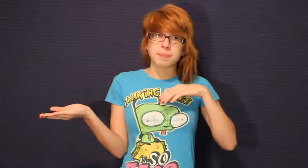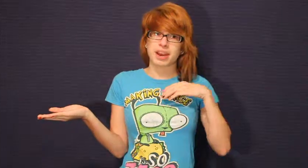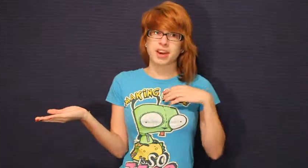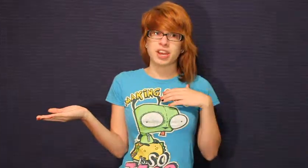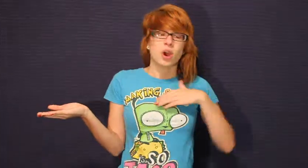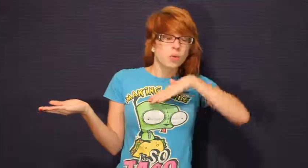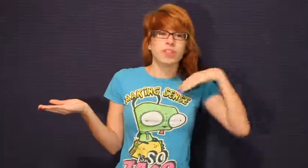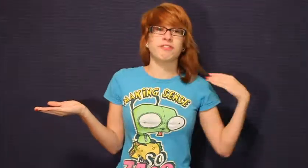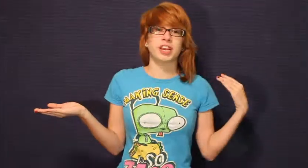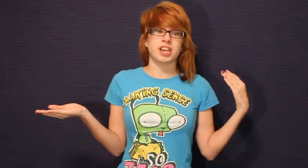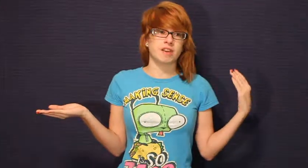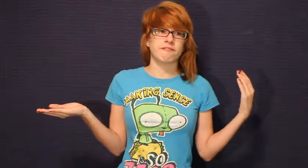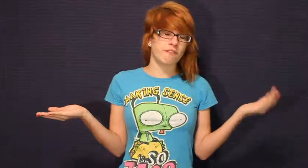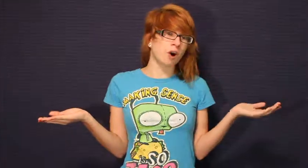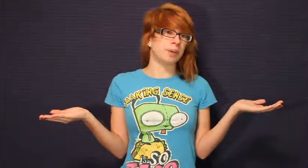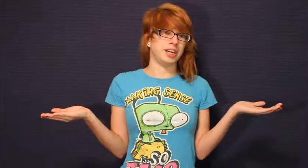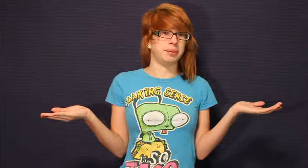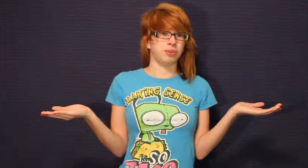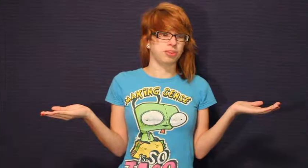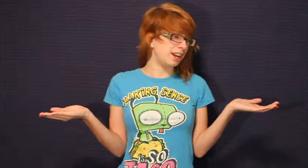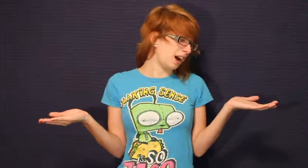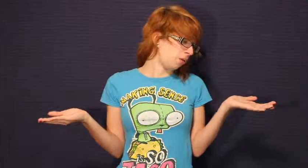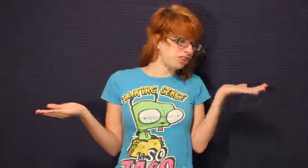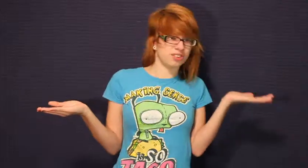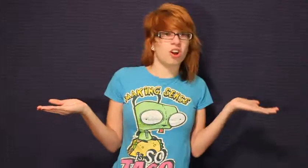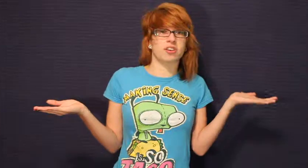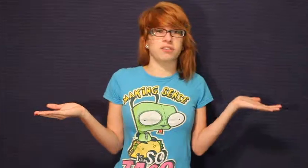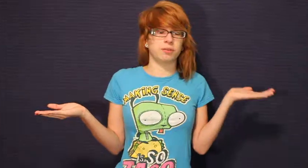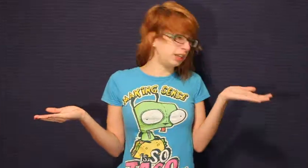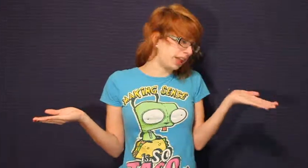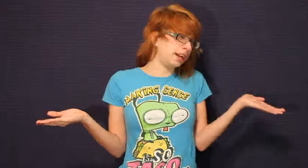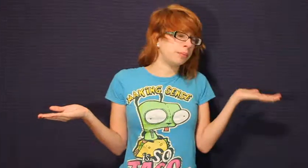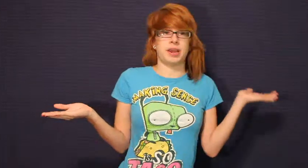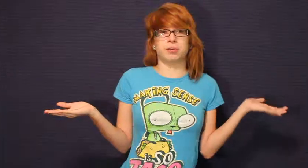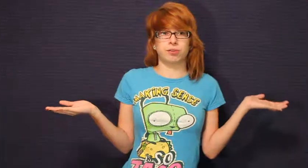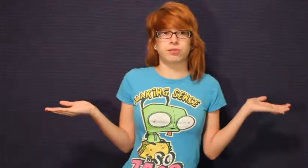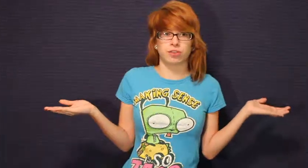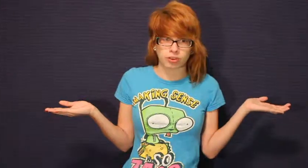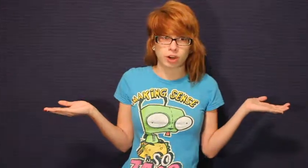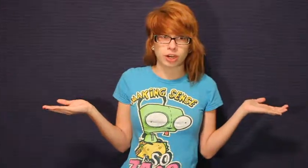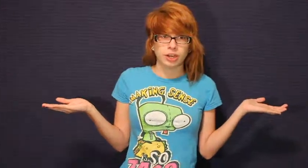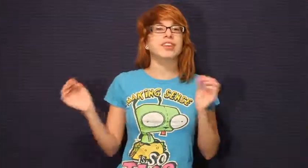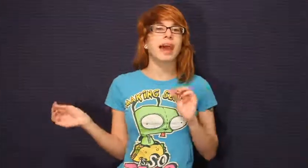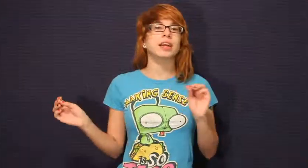compare it with freaking farm animals and how we slaughter, we line up animals for the slaughter. They attacked